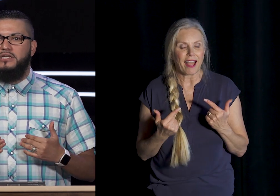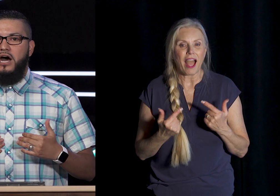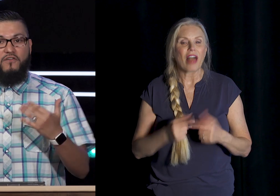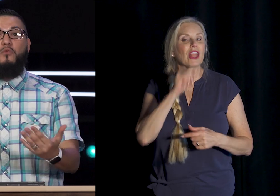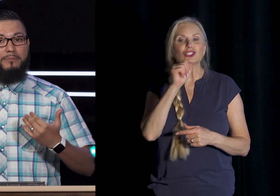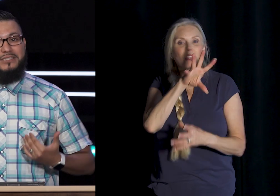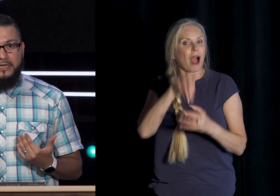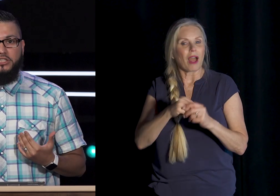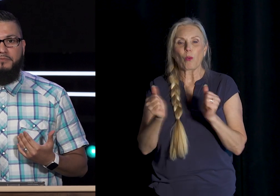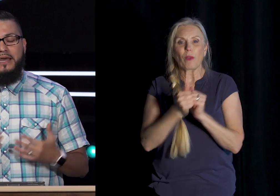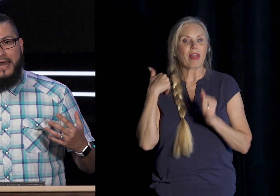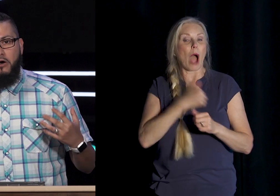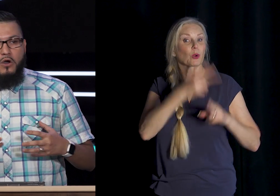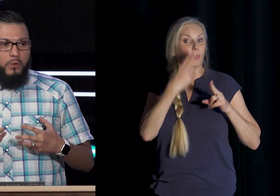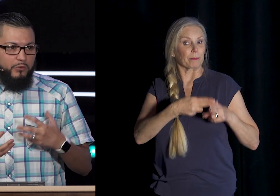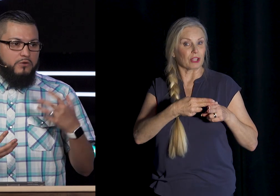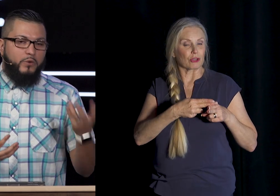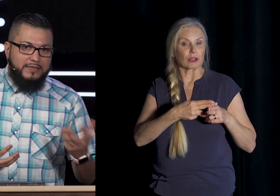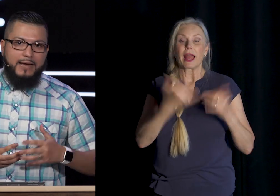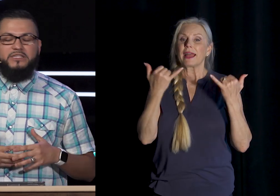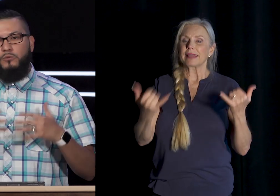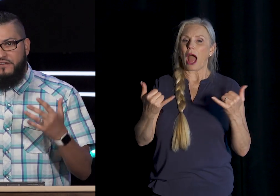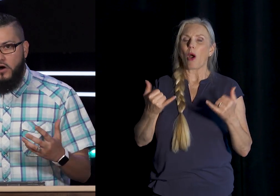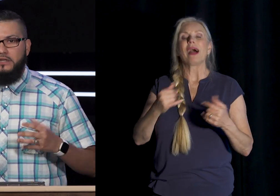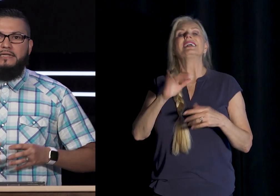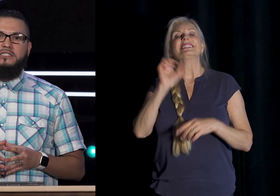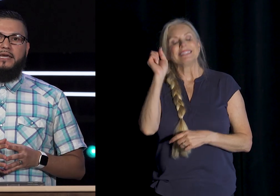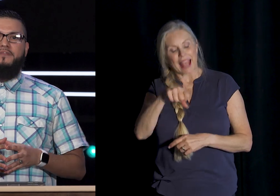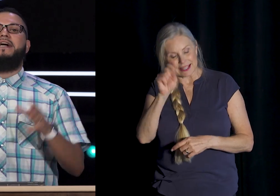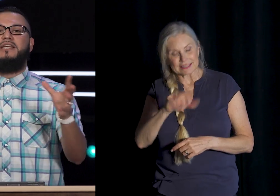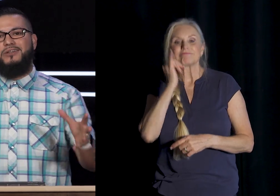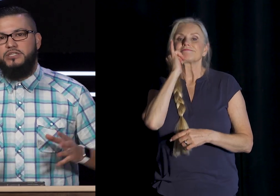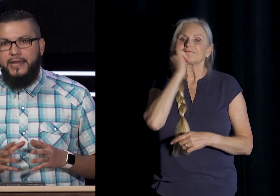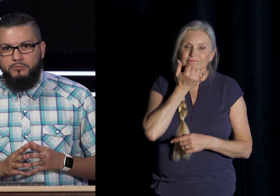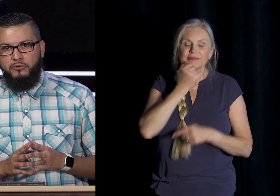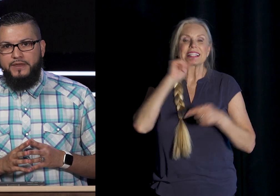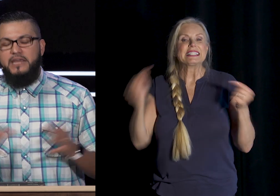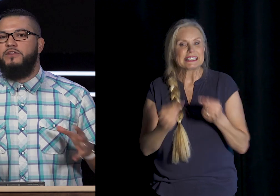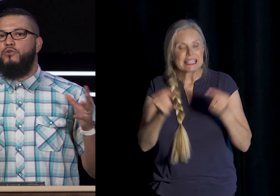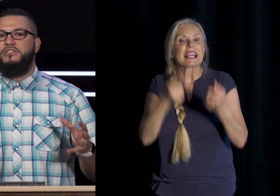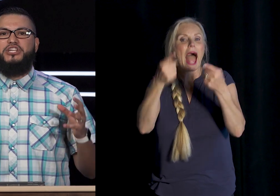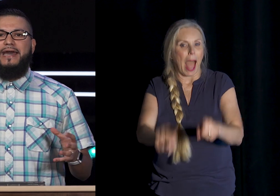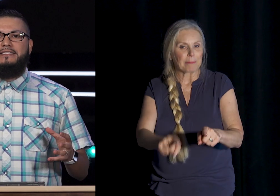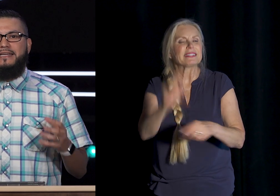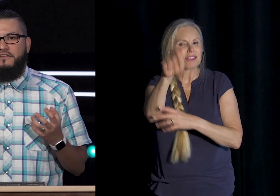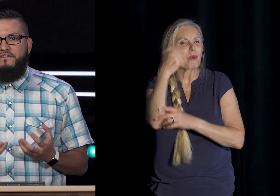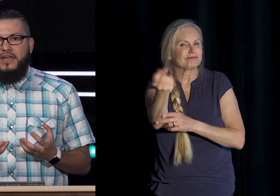of our reputation Now when we relapse And we fall into sin That's understandable Even though Christianity Is a faith